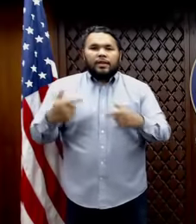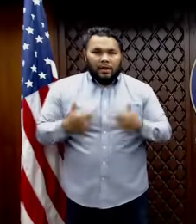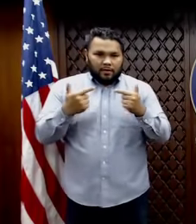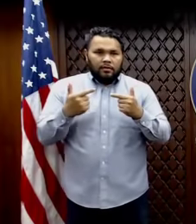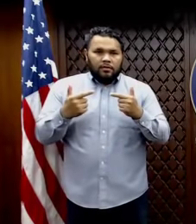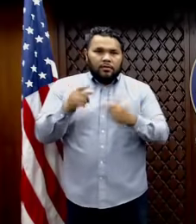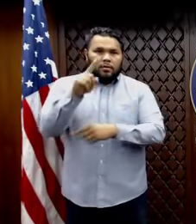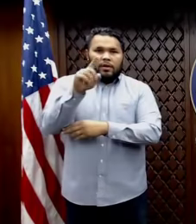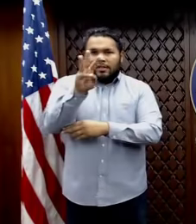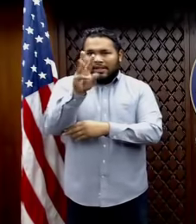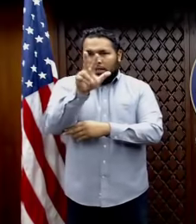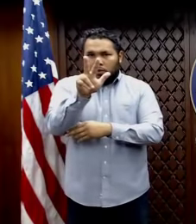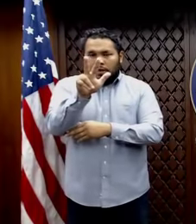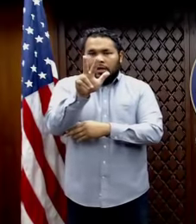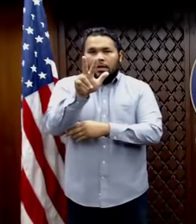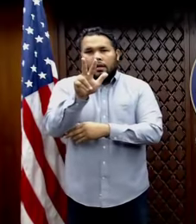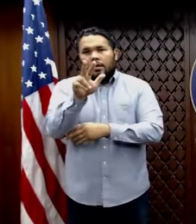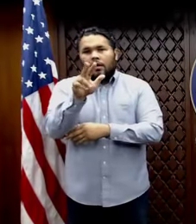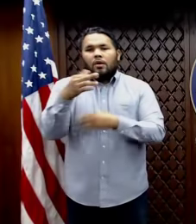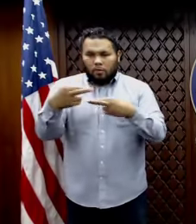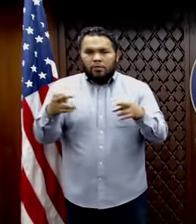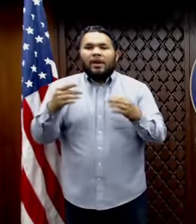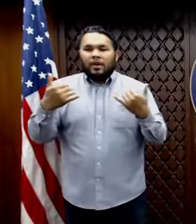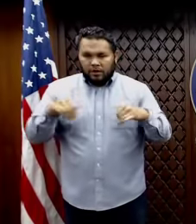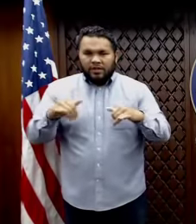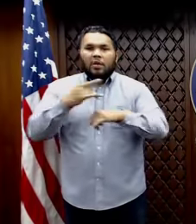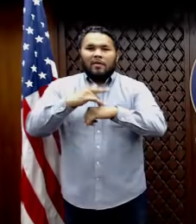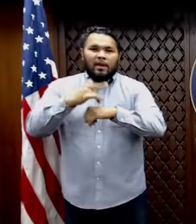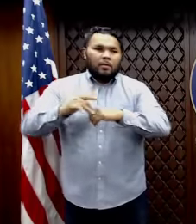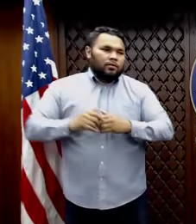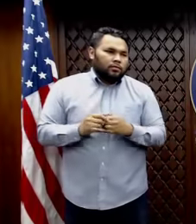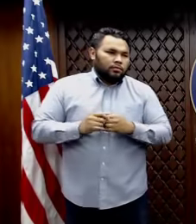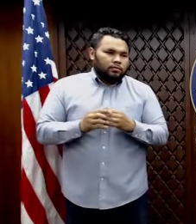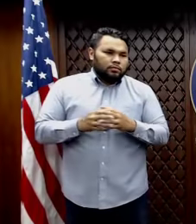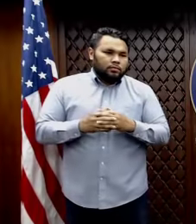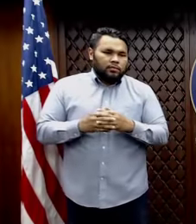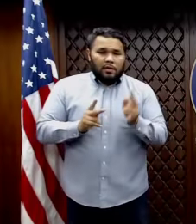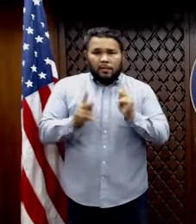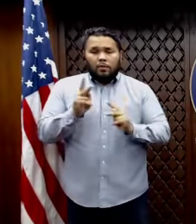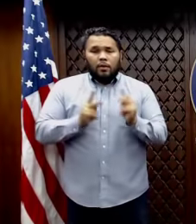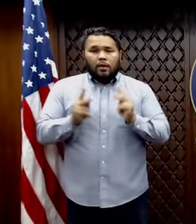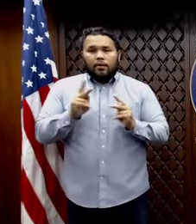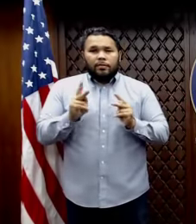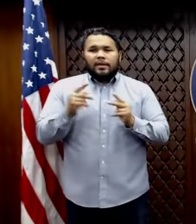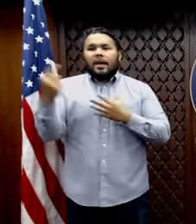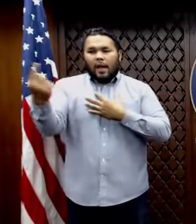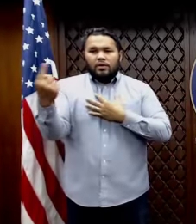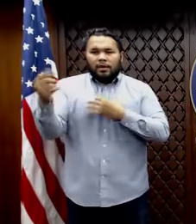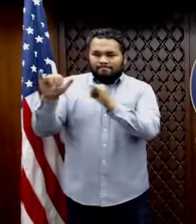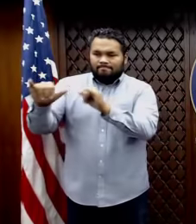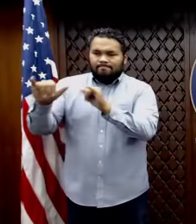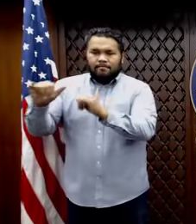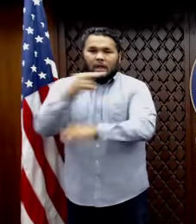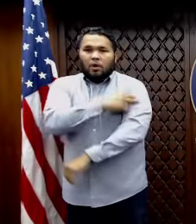available. The isolation site has not yet been opened. So people are being isolated at the hospital,